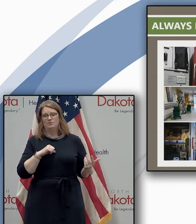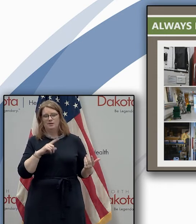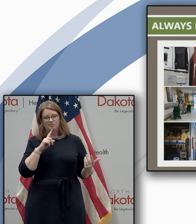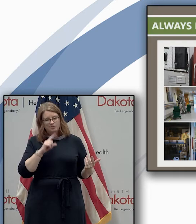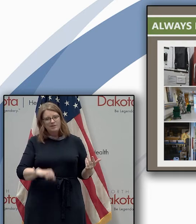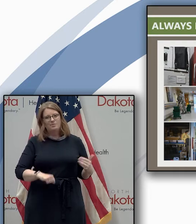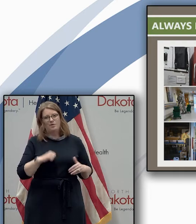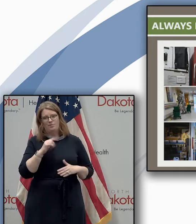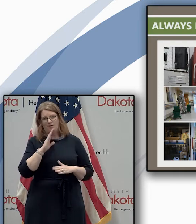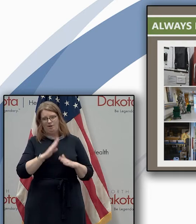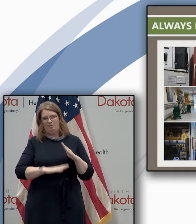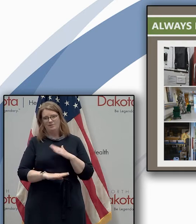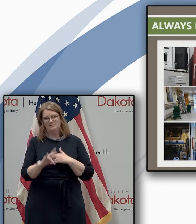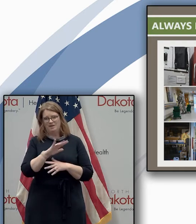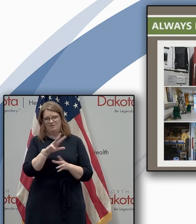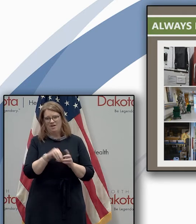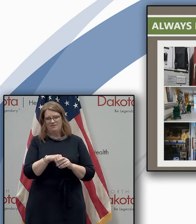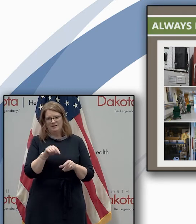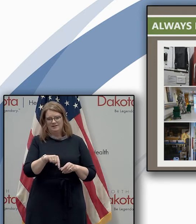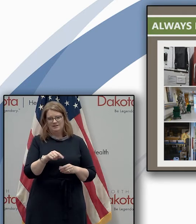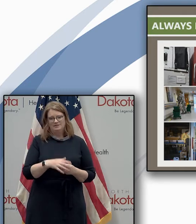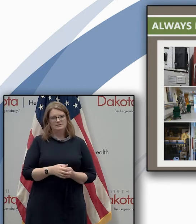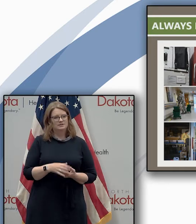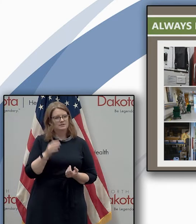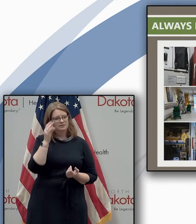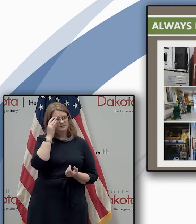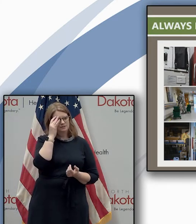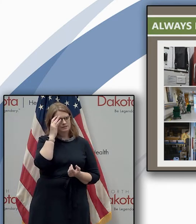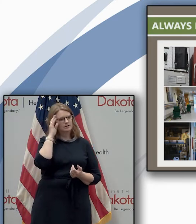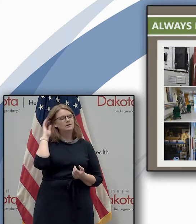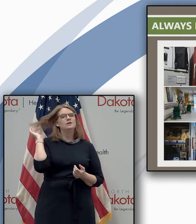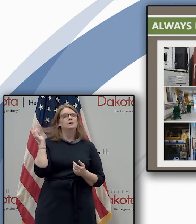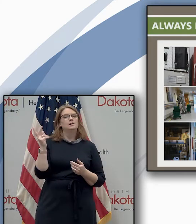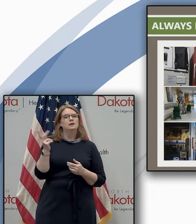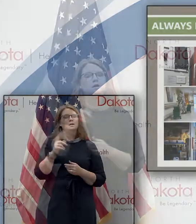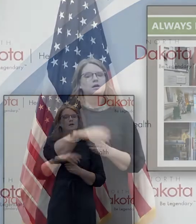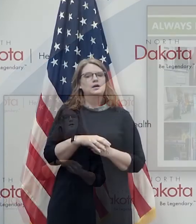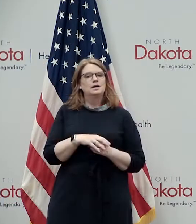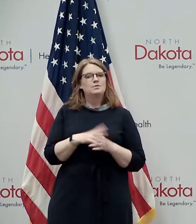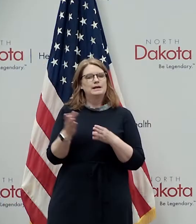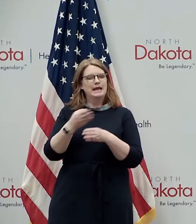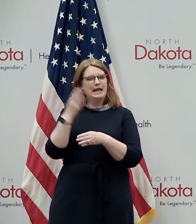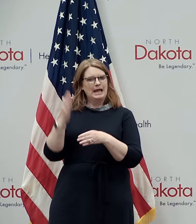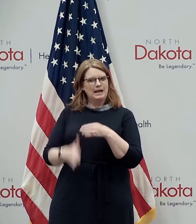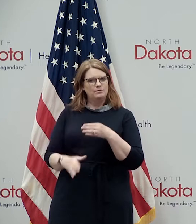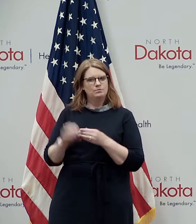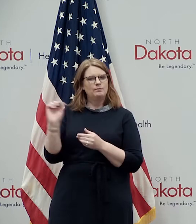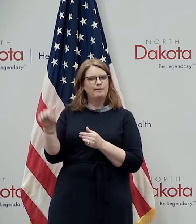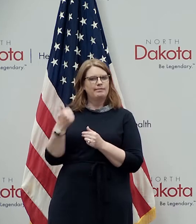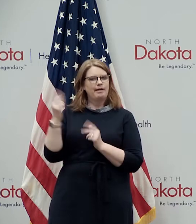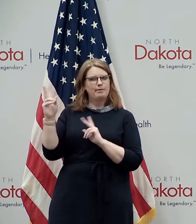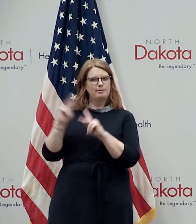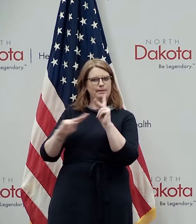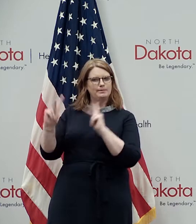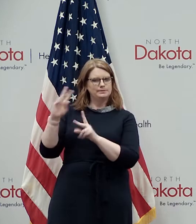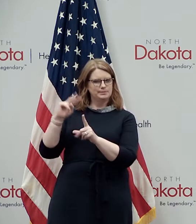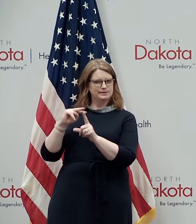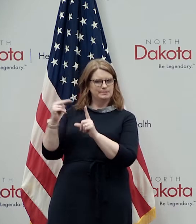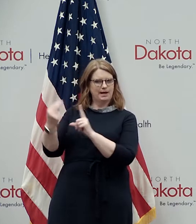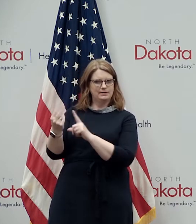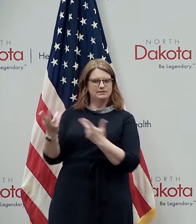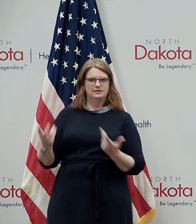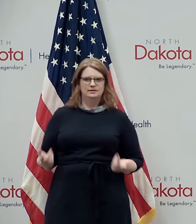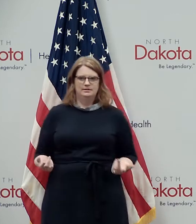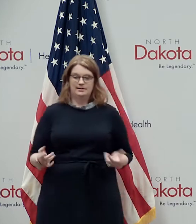part of this i'd really i'd like to end with other people's words because again nobody